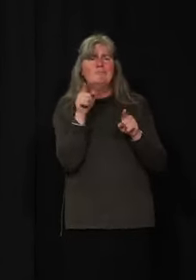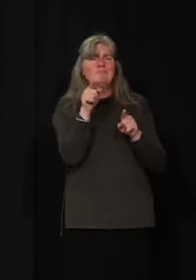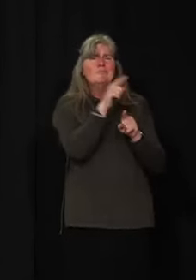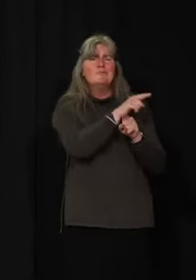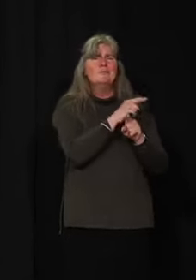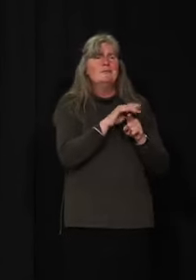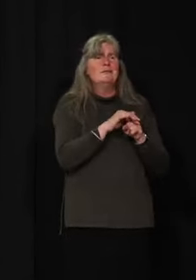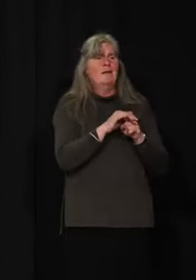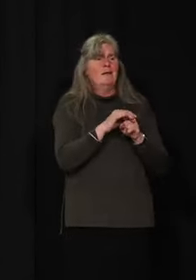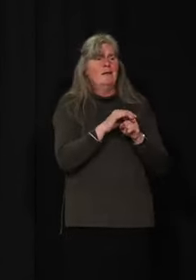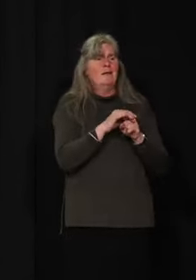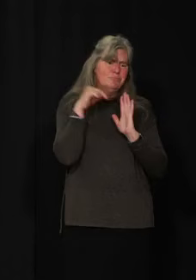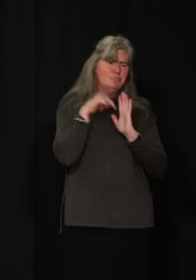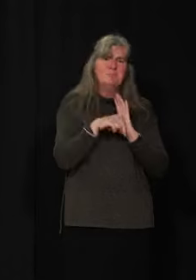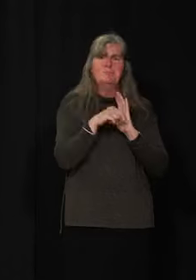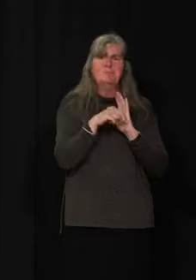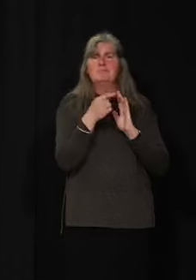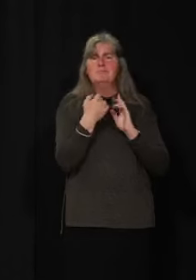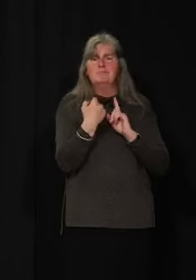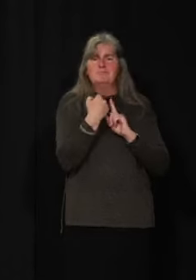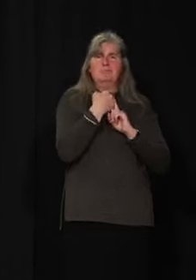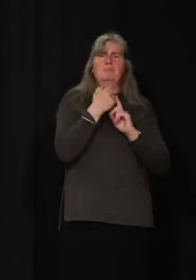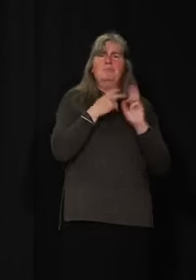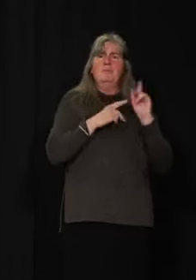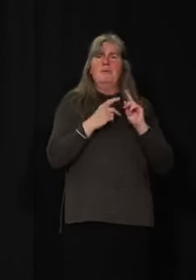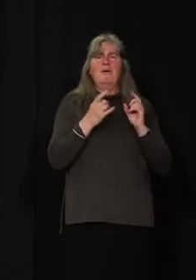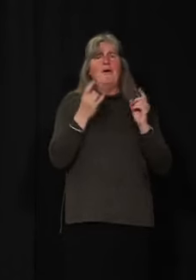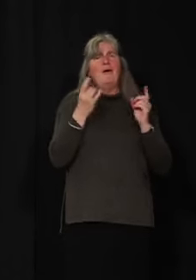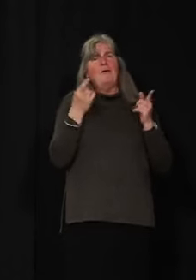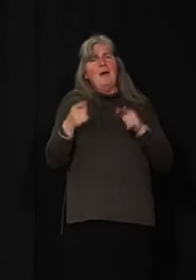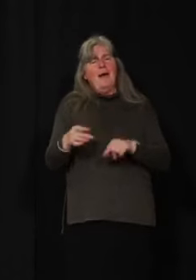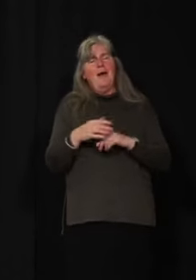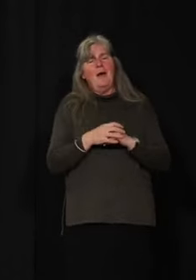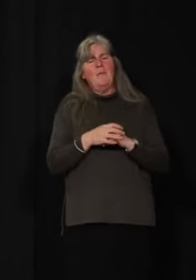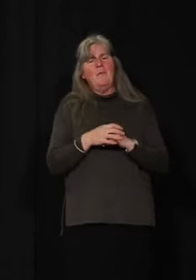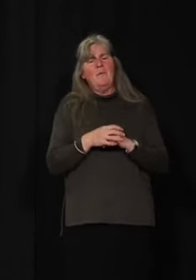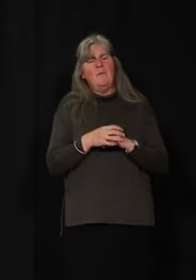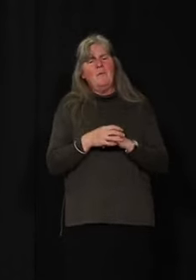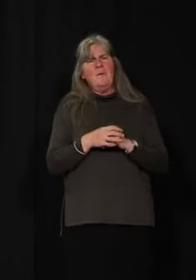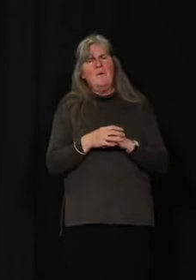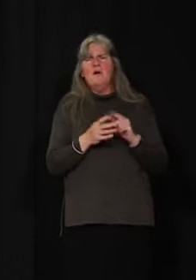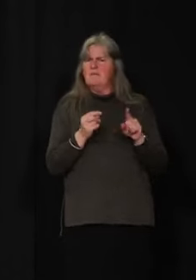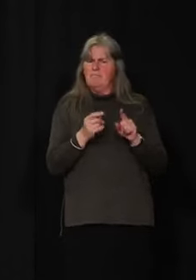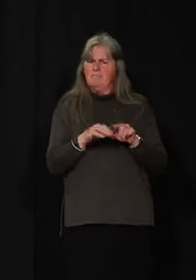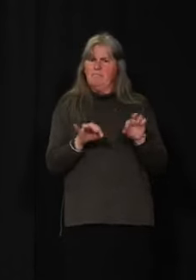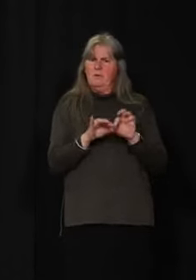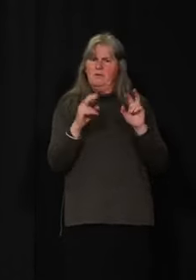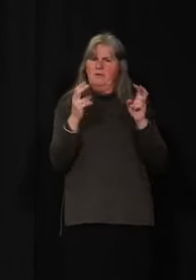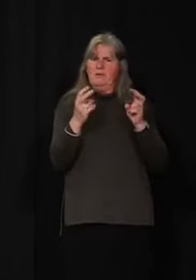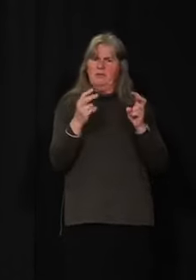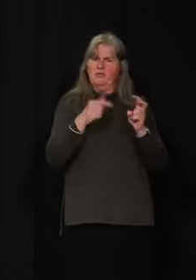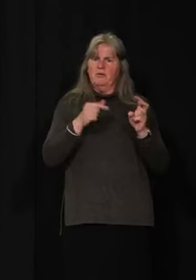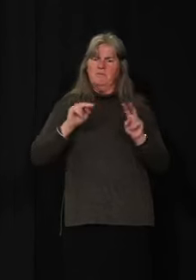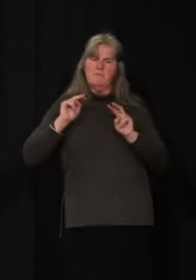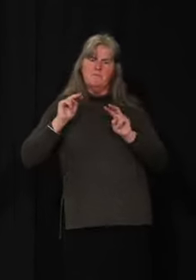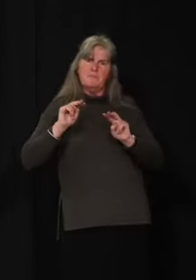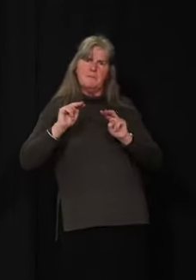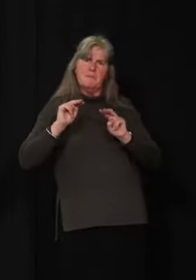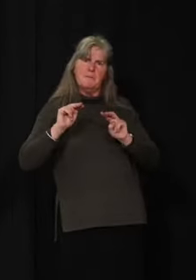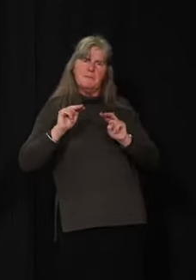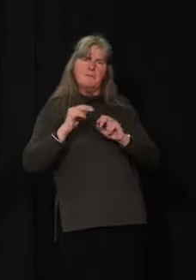acute harms from substance use. So, it's an extremely important issue for the government to stay on.